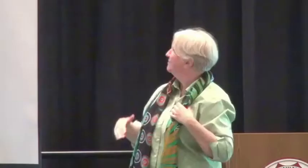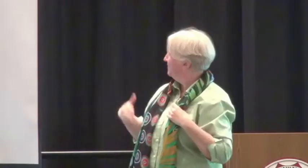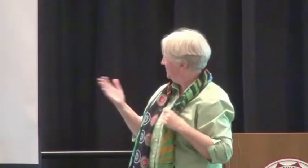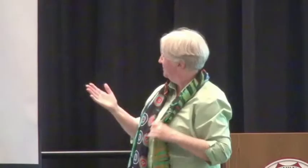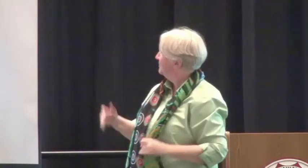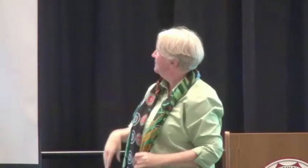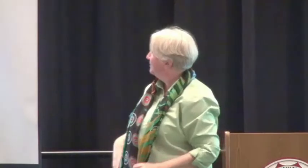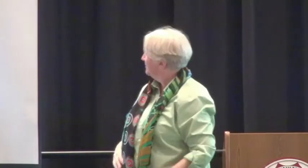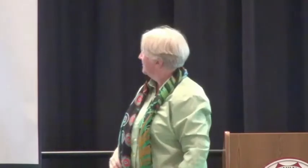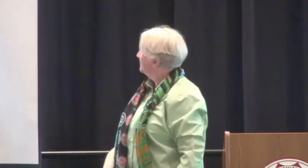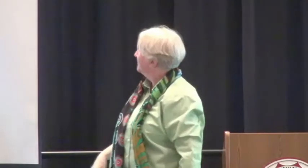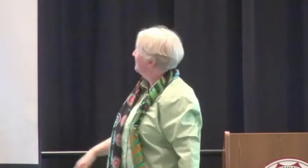Tremendous. Thank you so much.